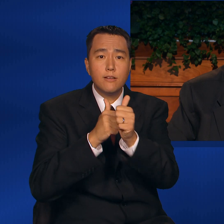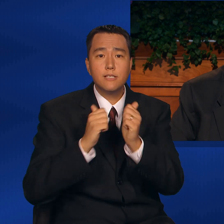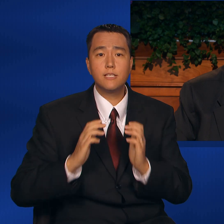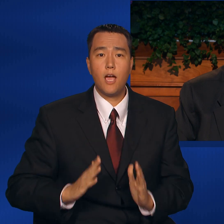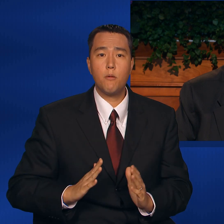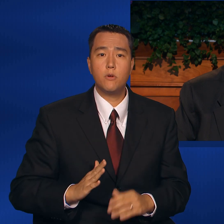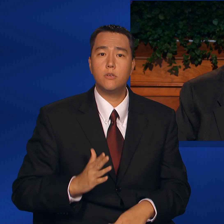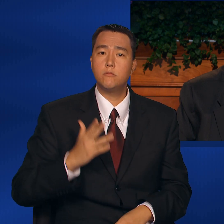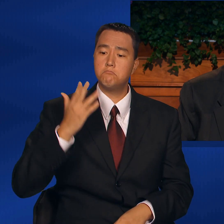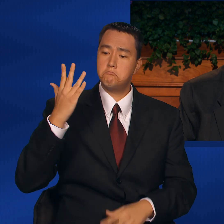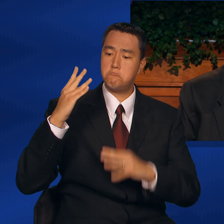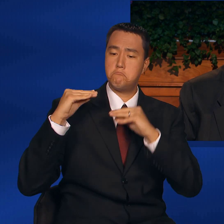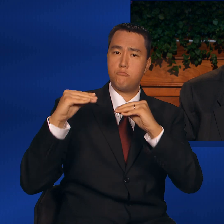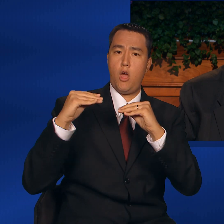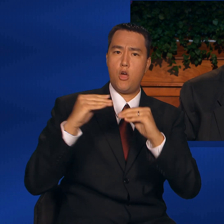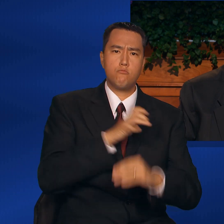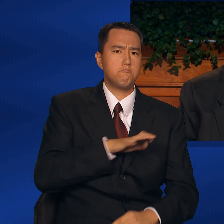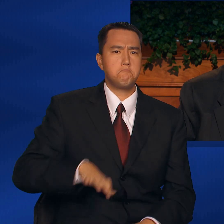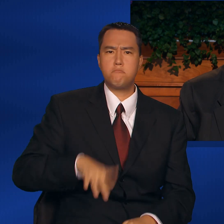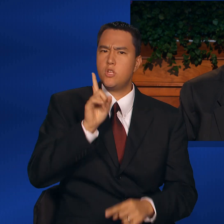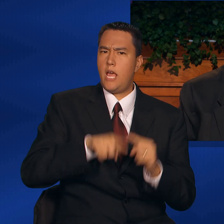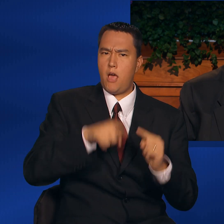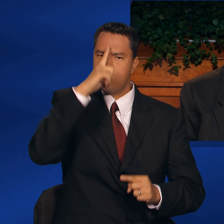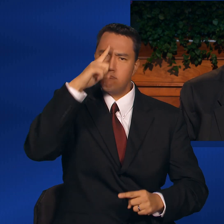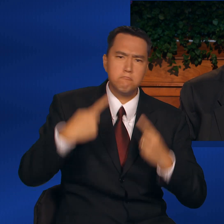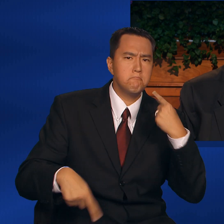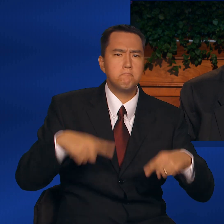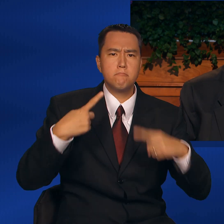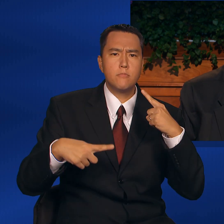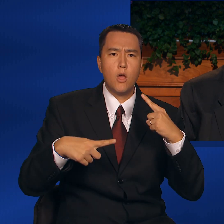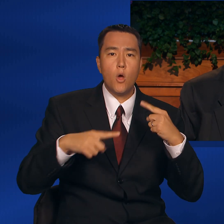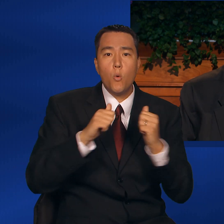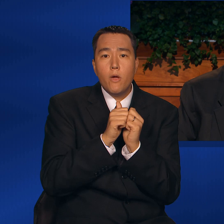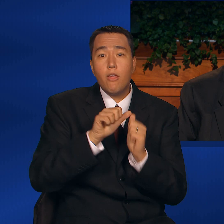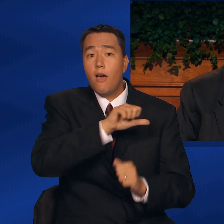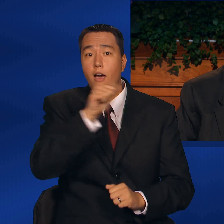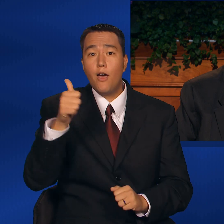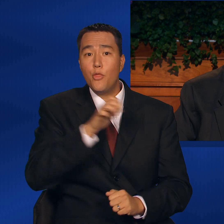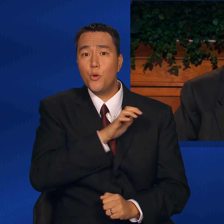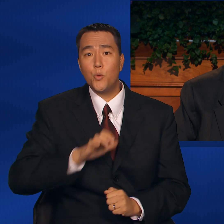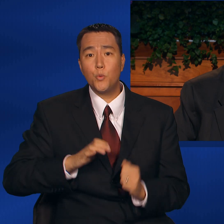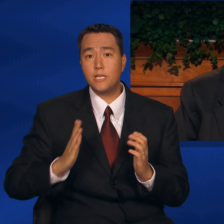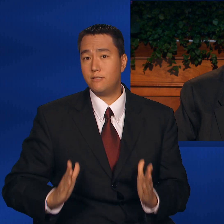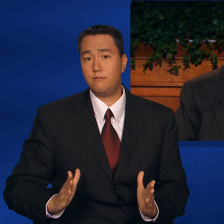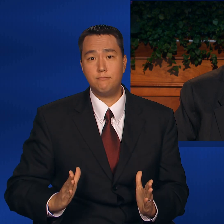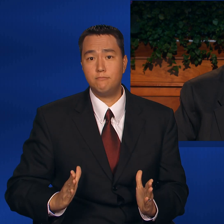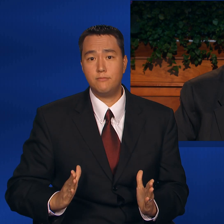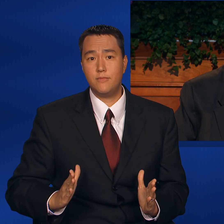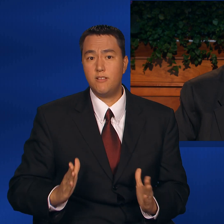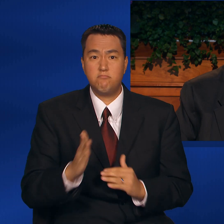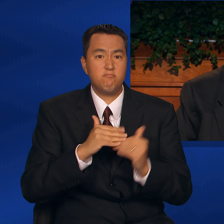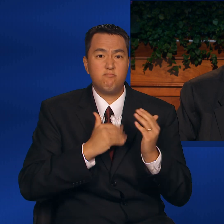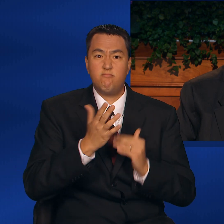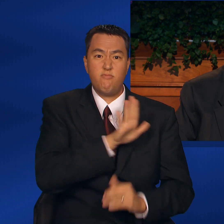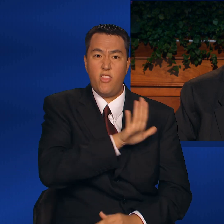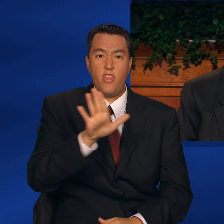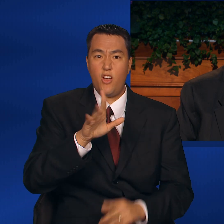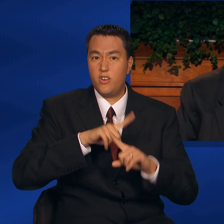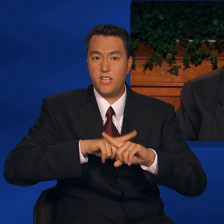He taught them that Christians cannot contend with other Christians, notwithstanding their differences.